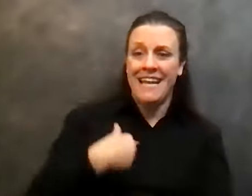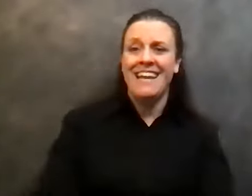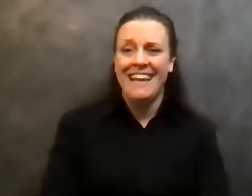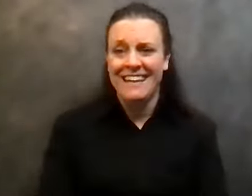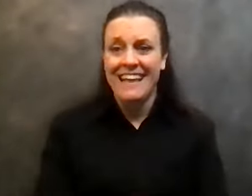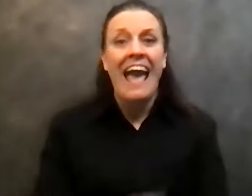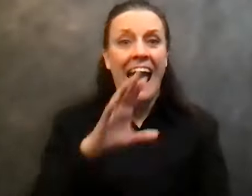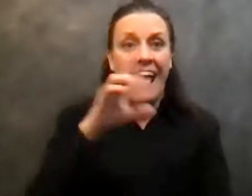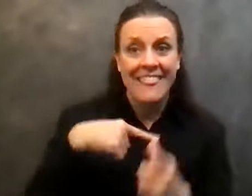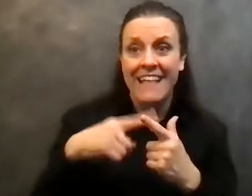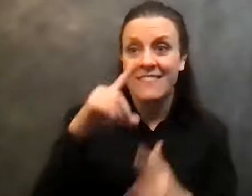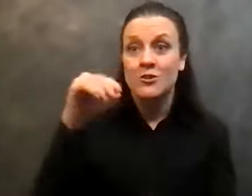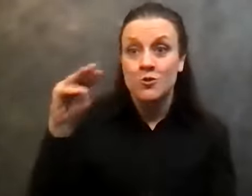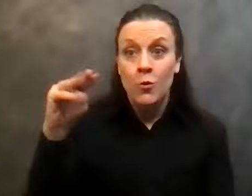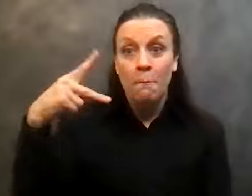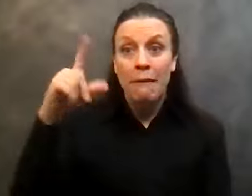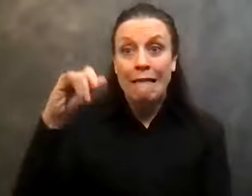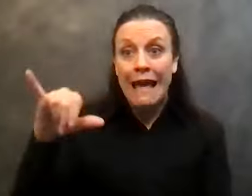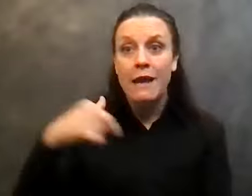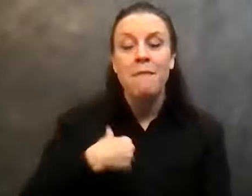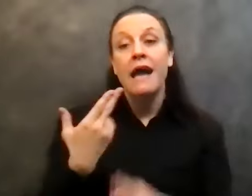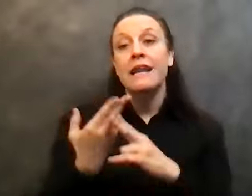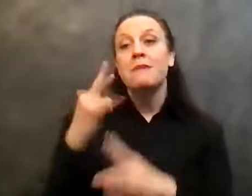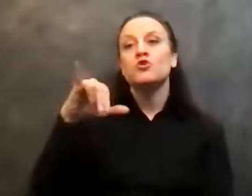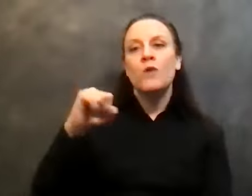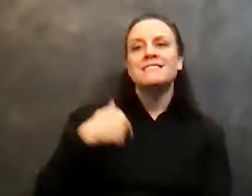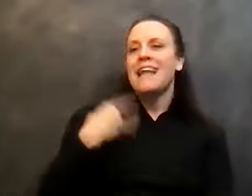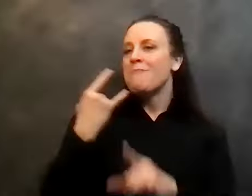uh, my name is Chris. I'm an alcoholic. Thanks for letting me share.